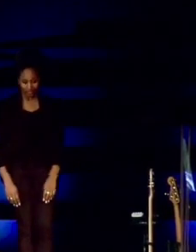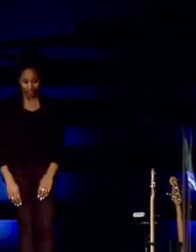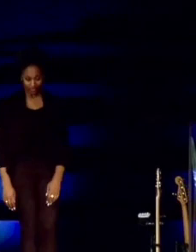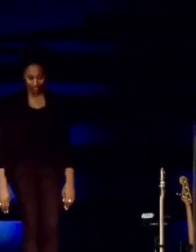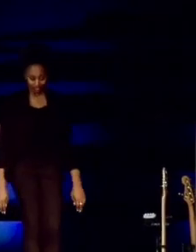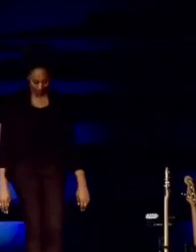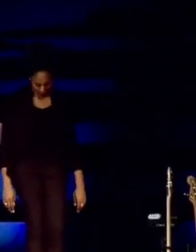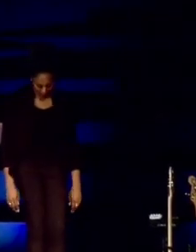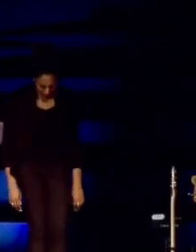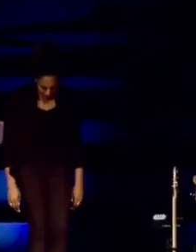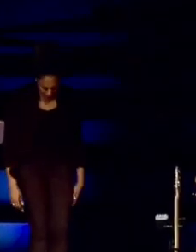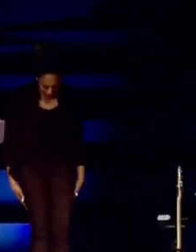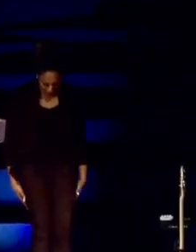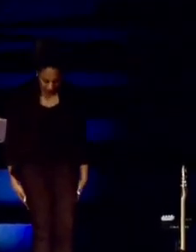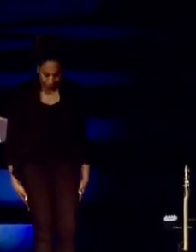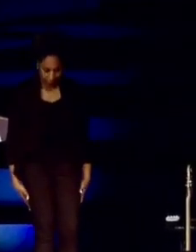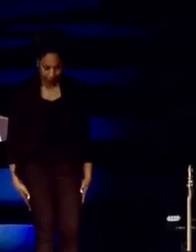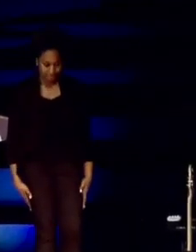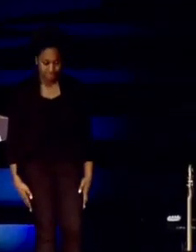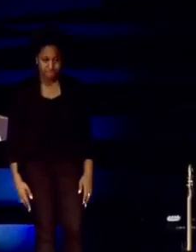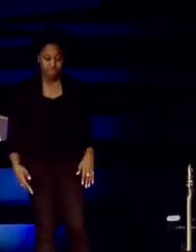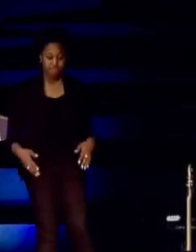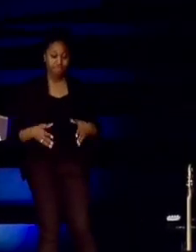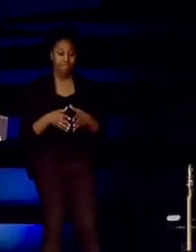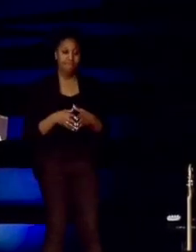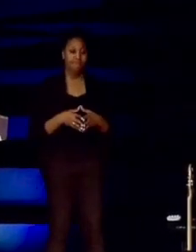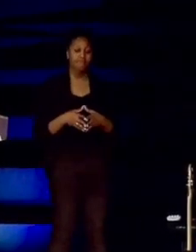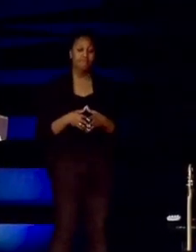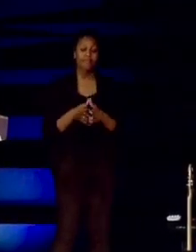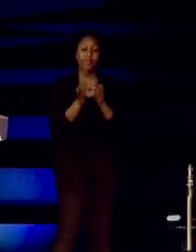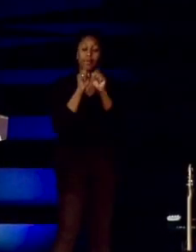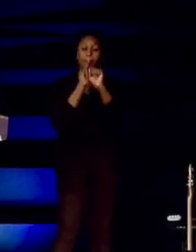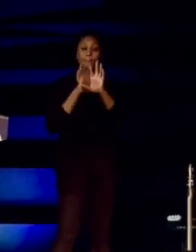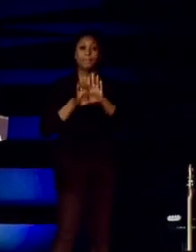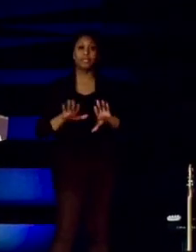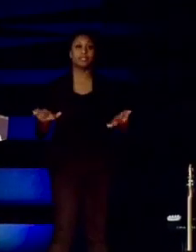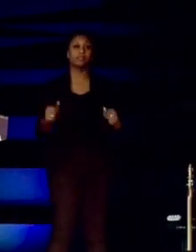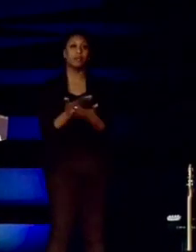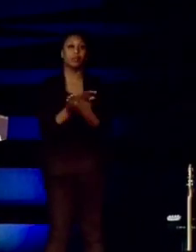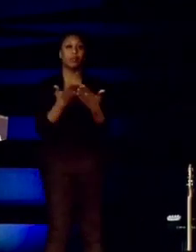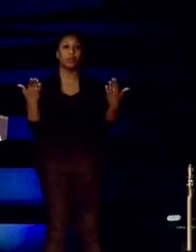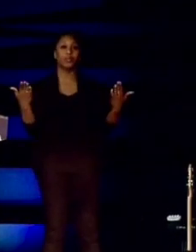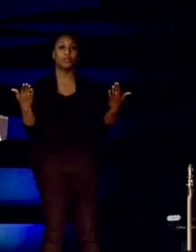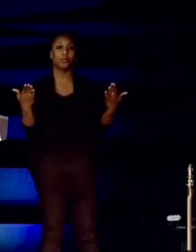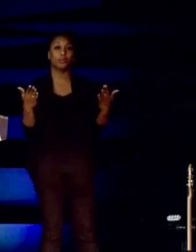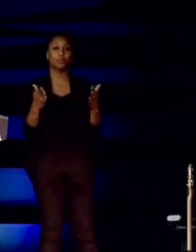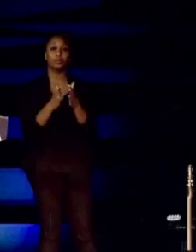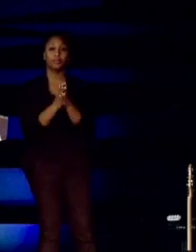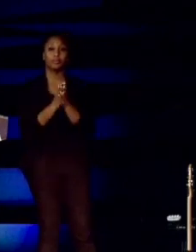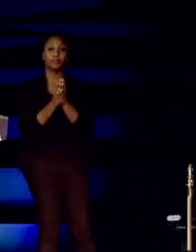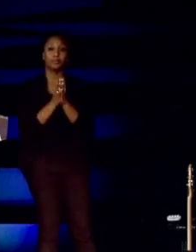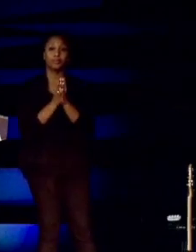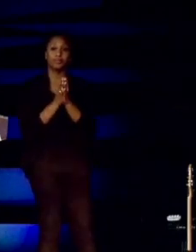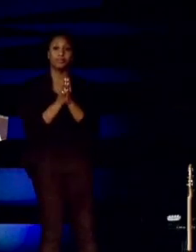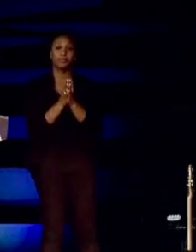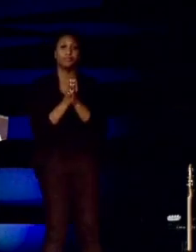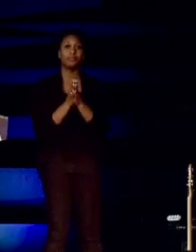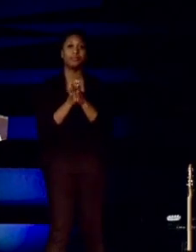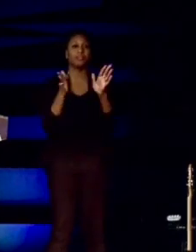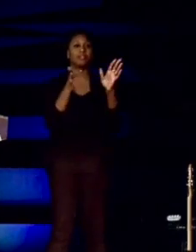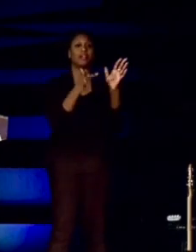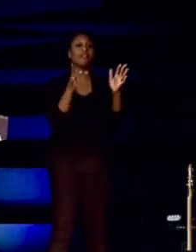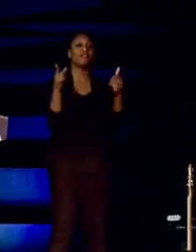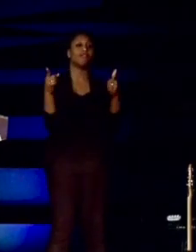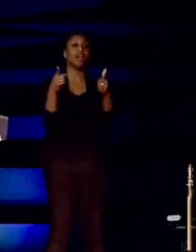He said, peace be with you. Now, I've jumped ahead of the text because I've got to get out of here. The first time